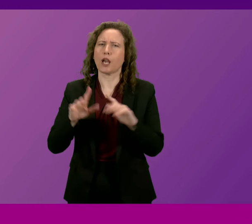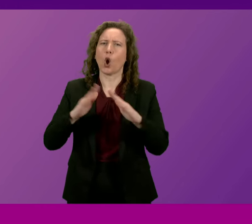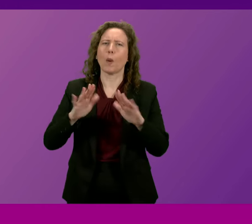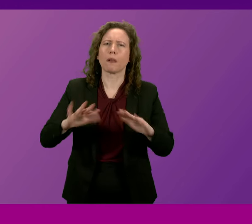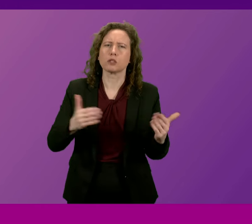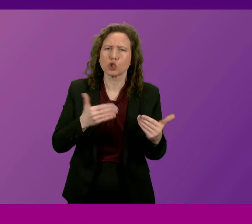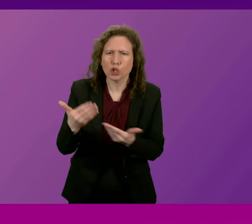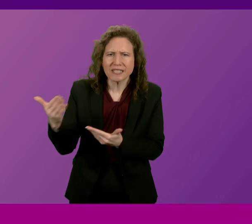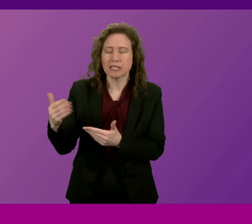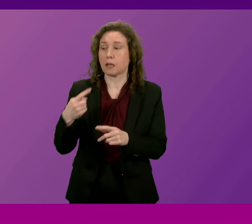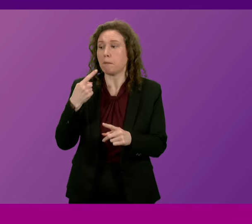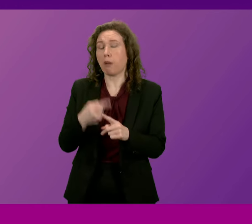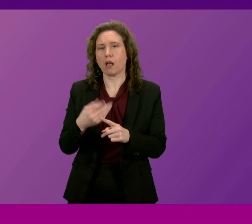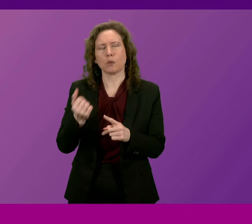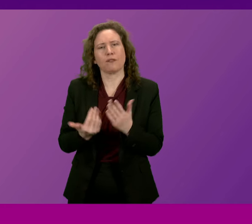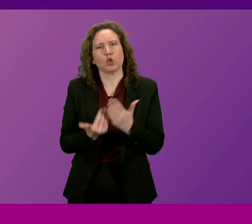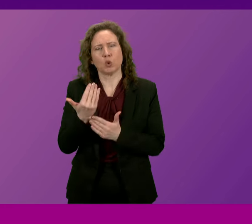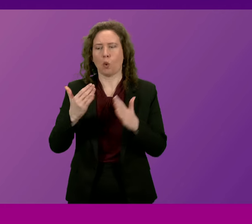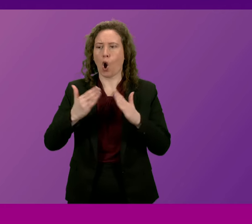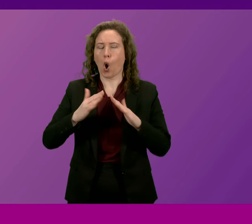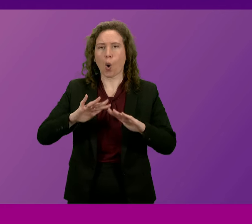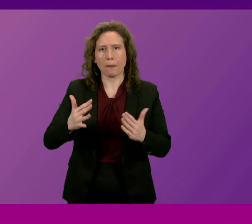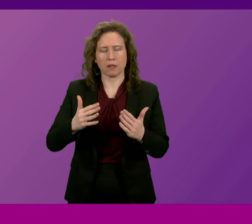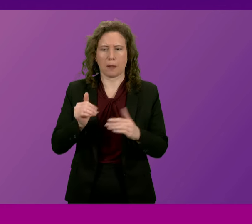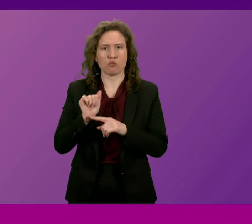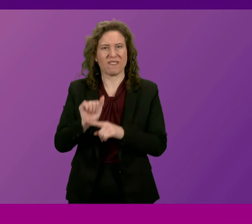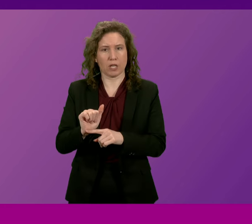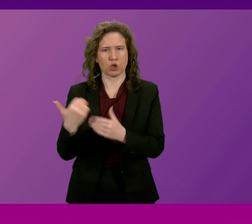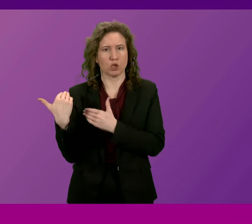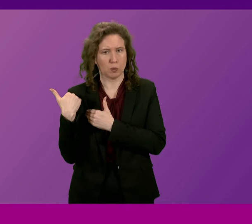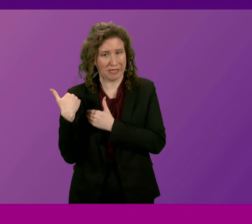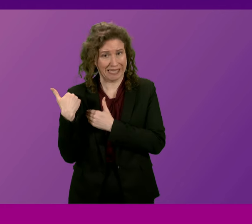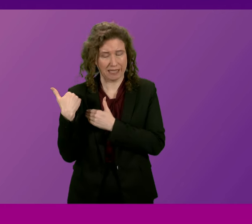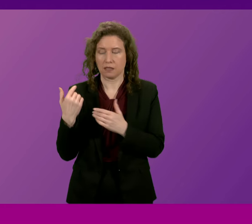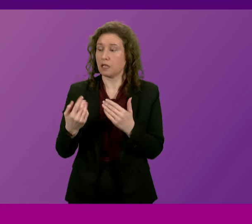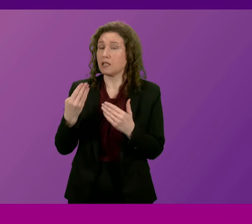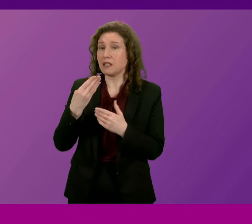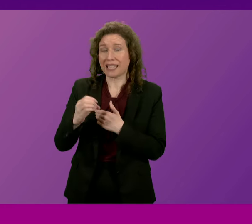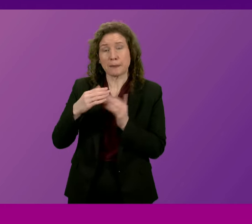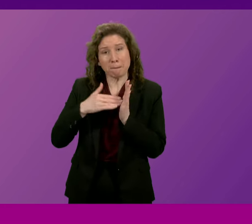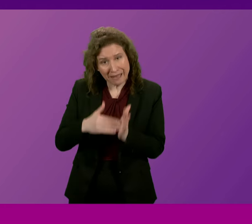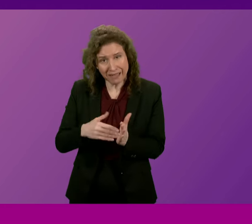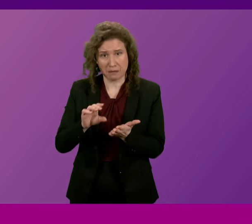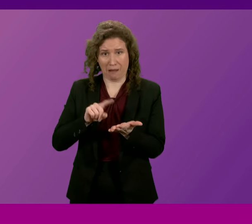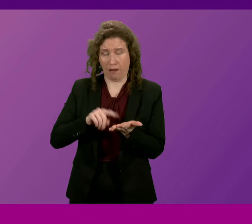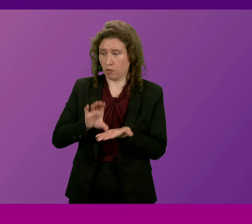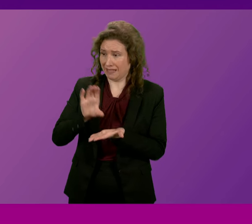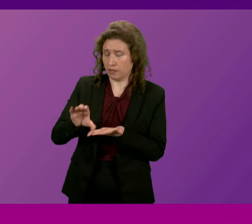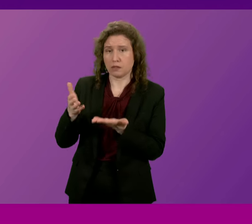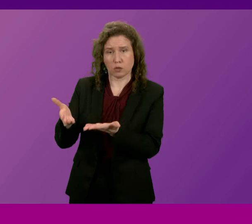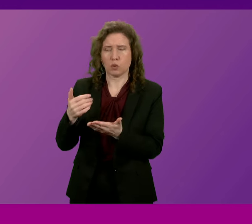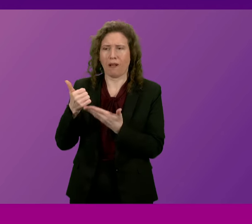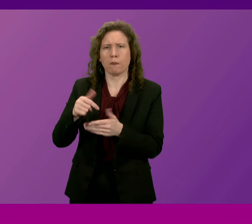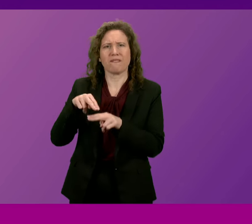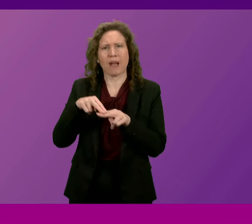and are introducing new homelessness prevention duties. We are investing over £90 million in discretionary housing payments to help